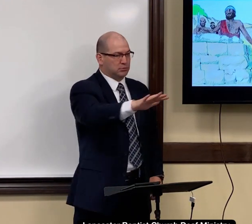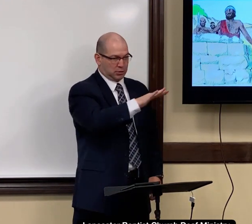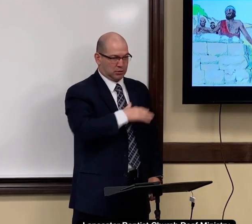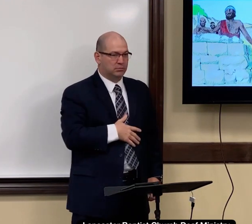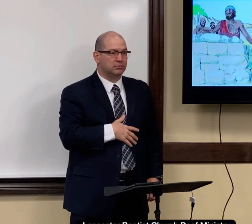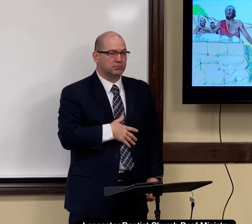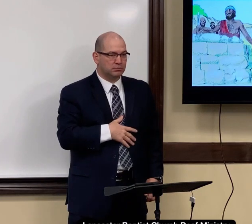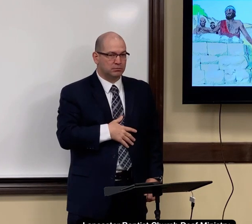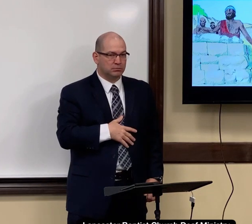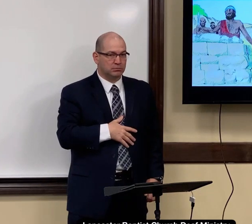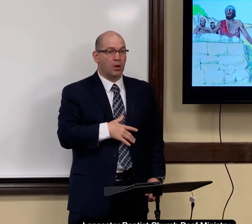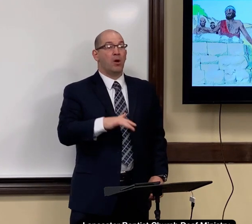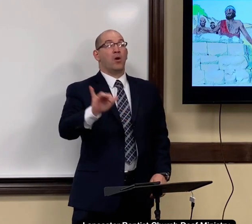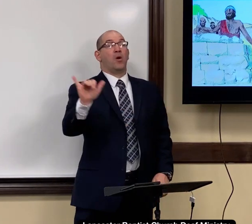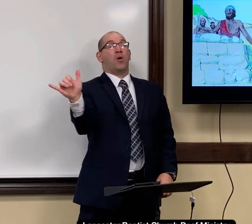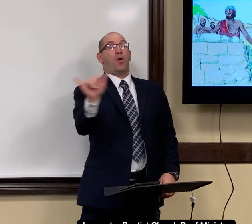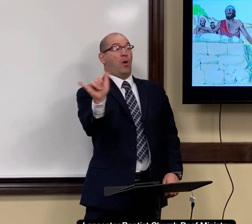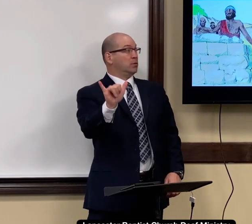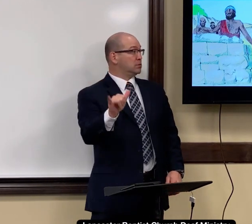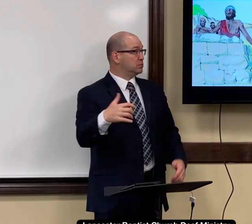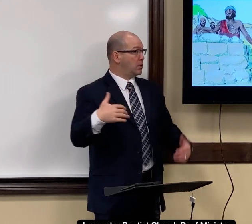throughout all of egypt every family